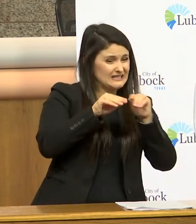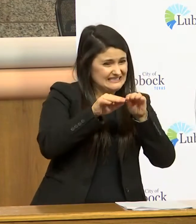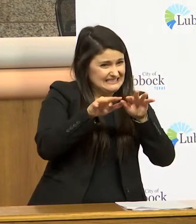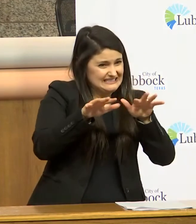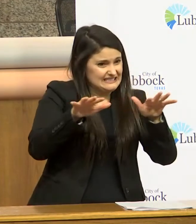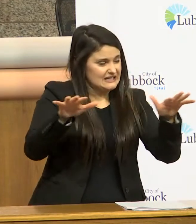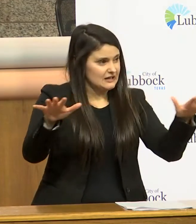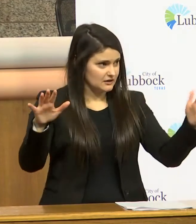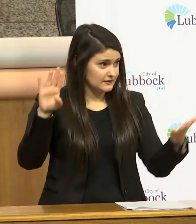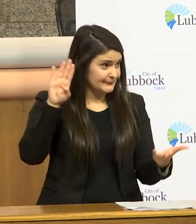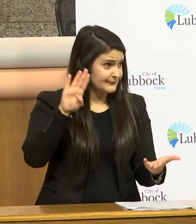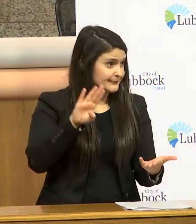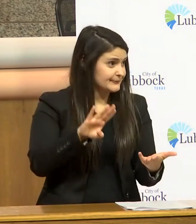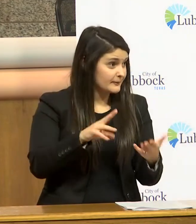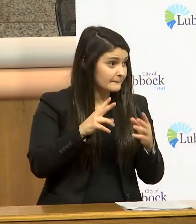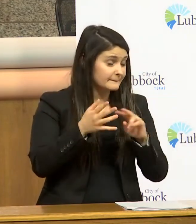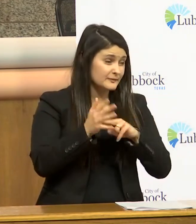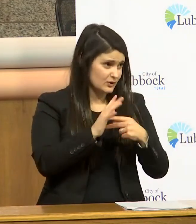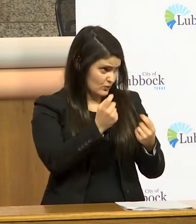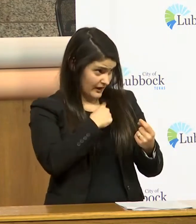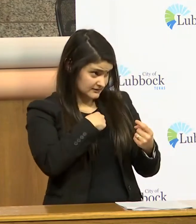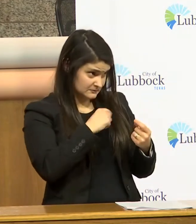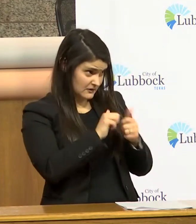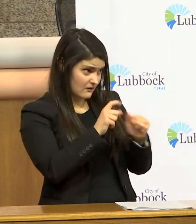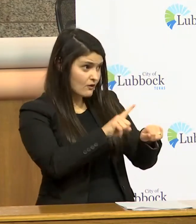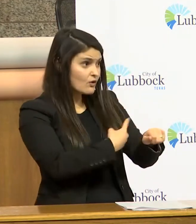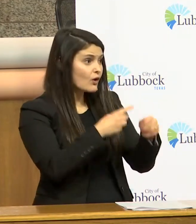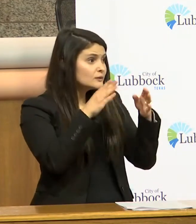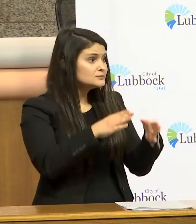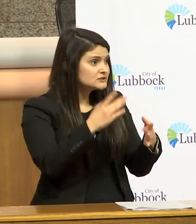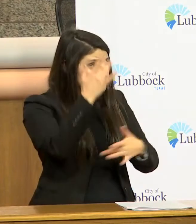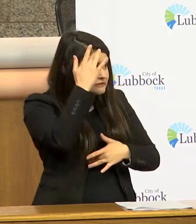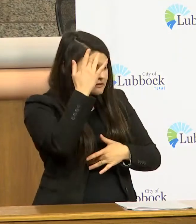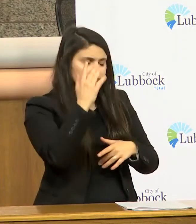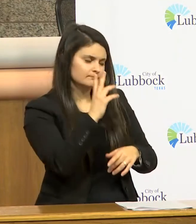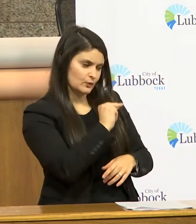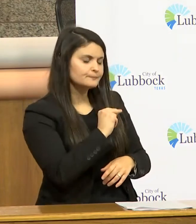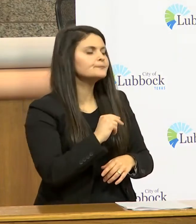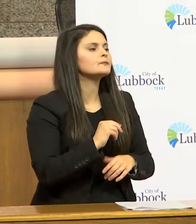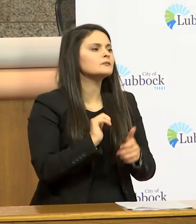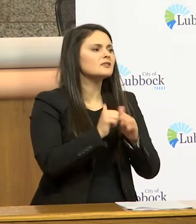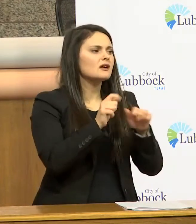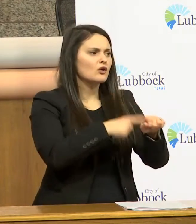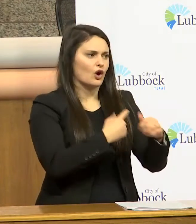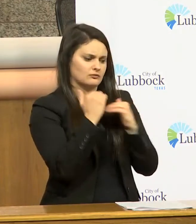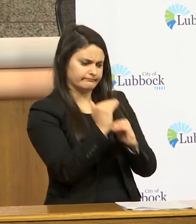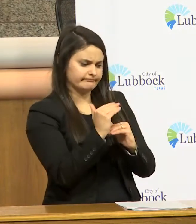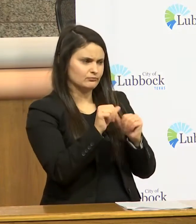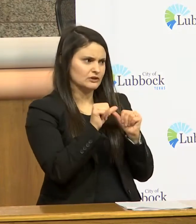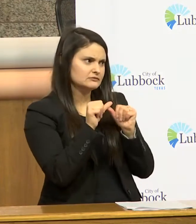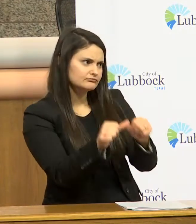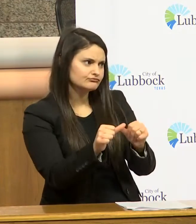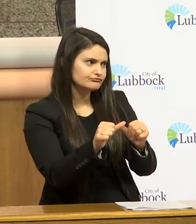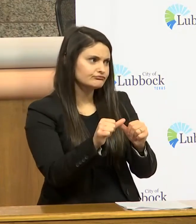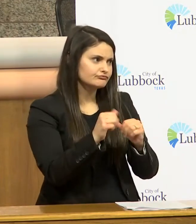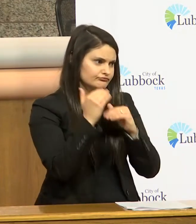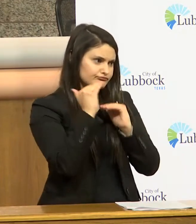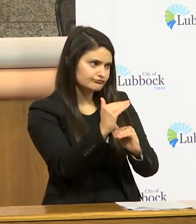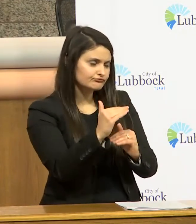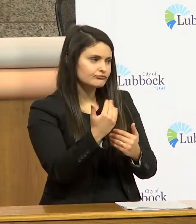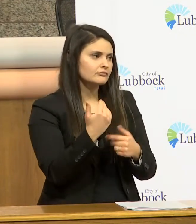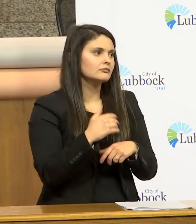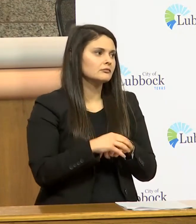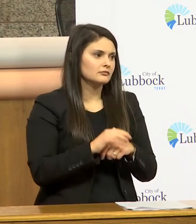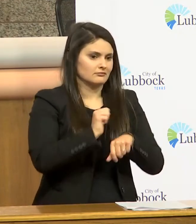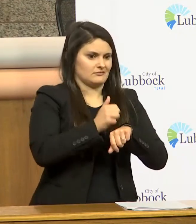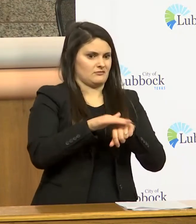but how long a person are you asking me how long a person is sick no how long you think these restrictions will be in place based on